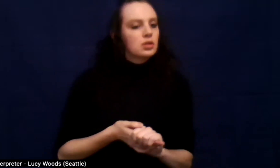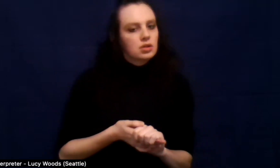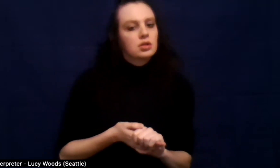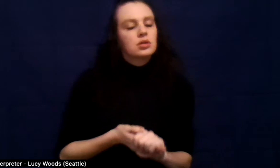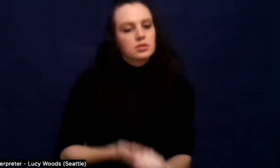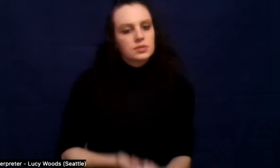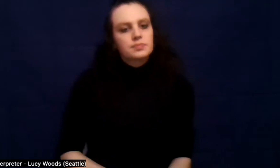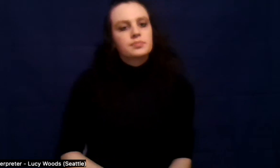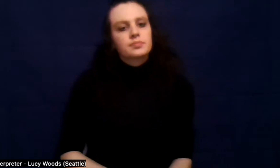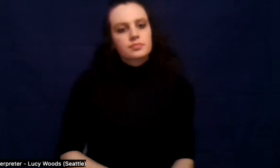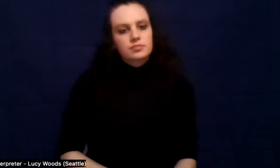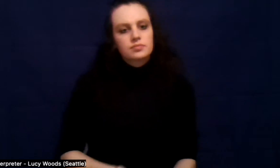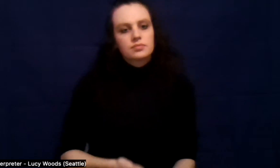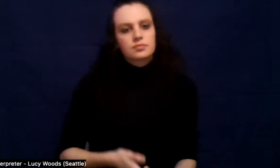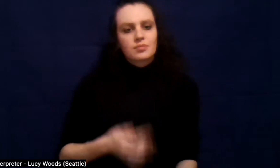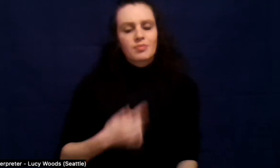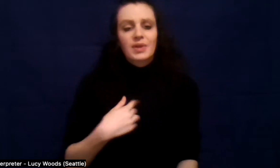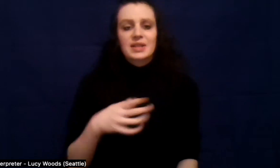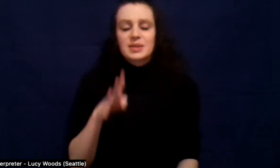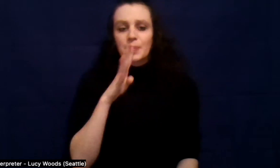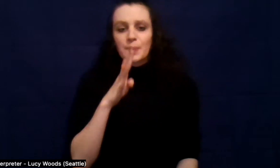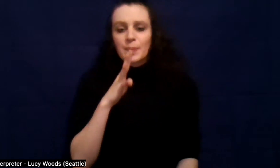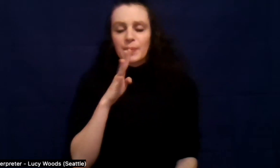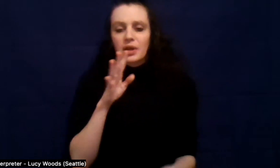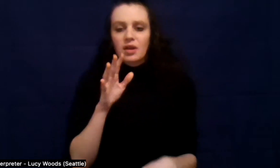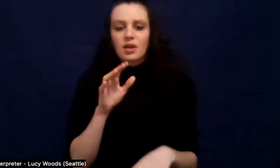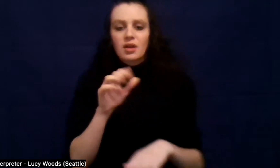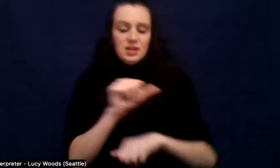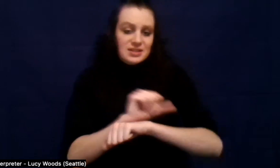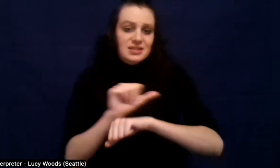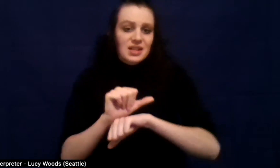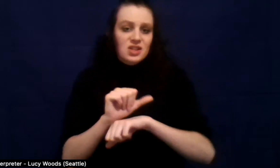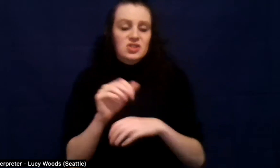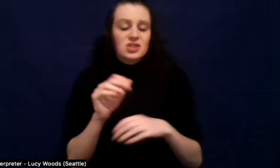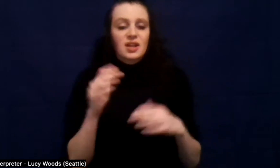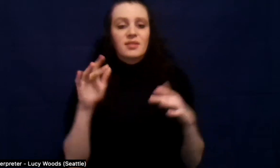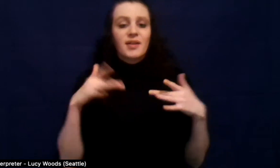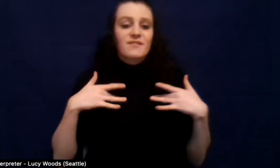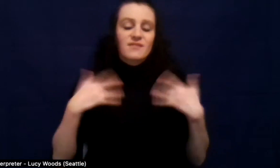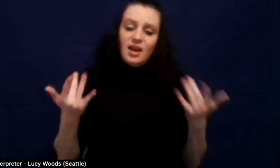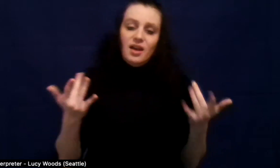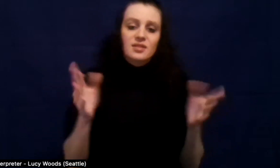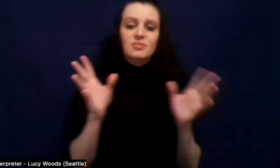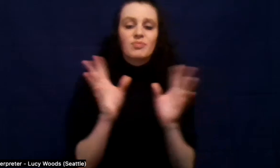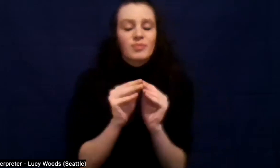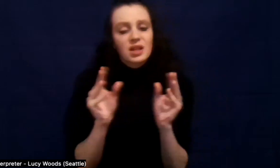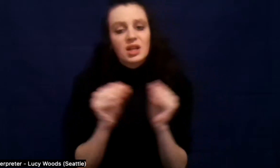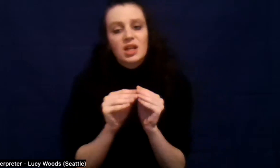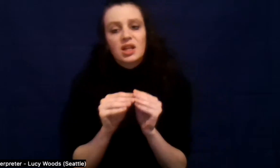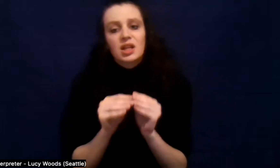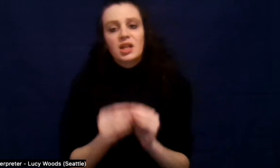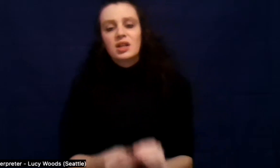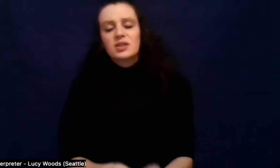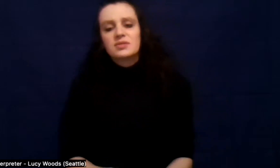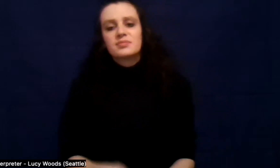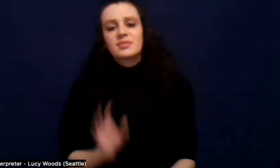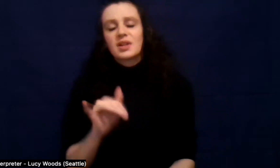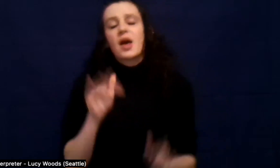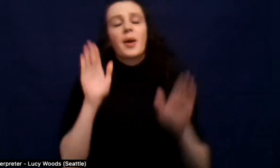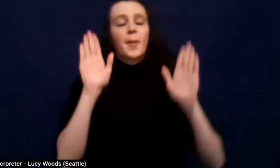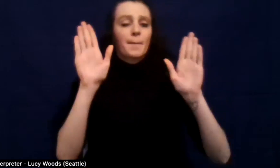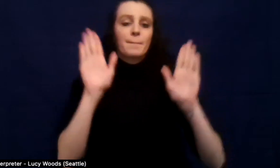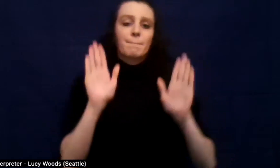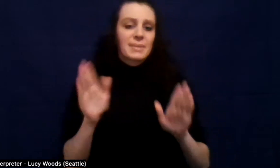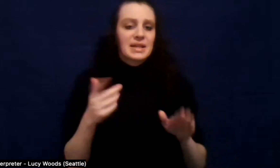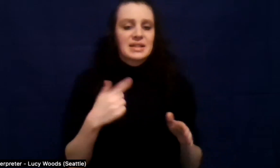speak at events and at meetings. And that is another amazing thing that I'm